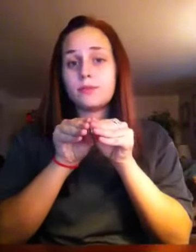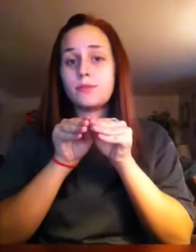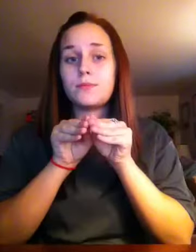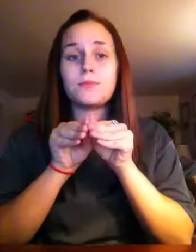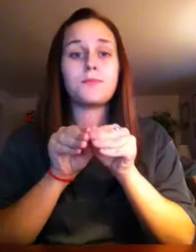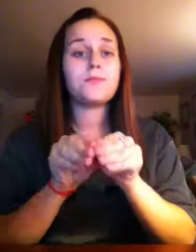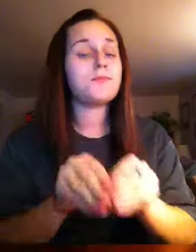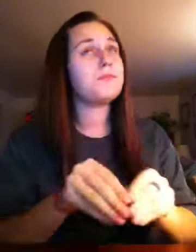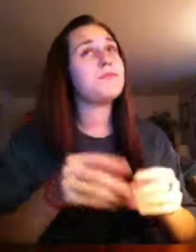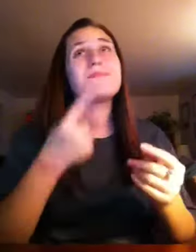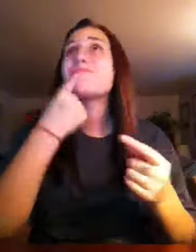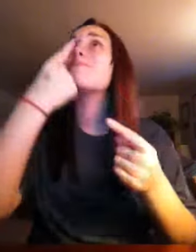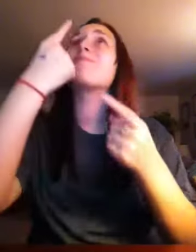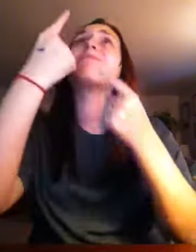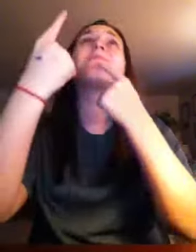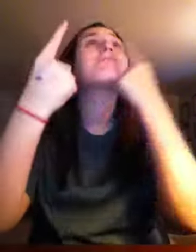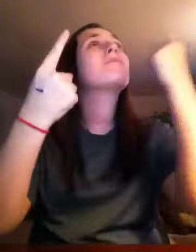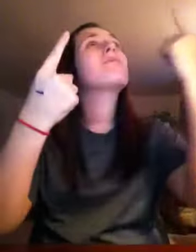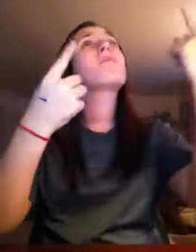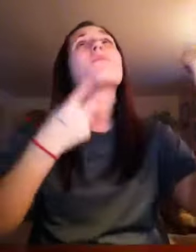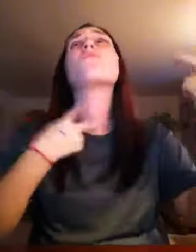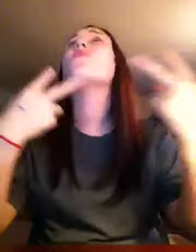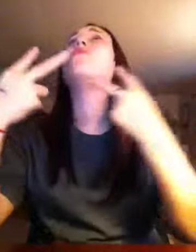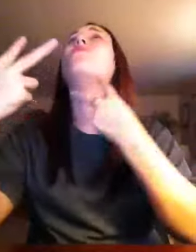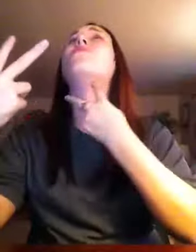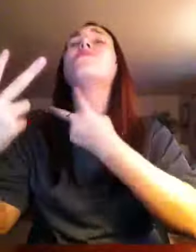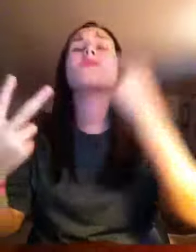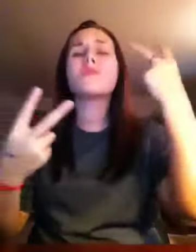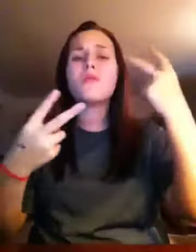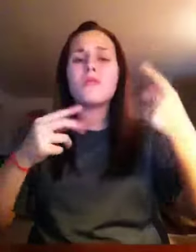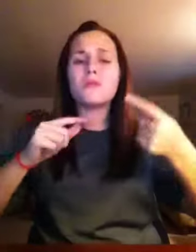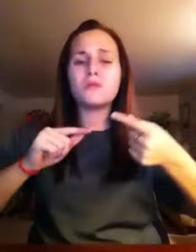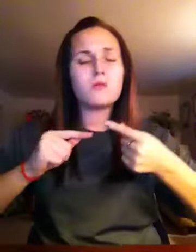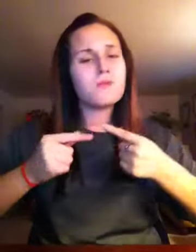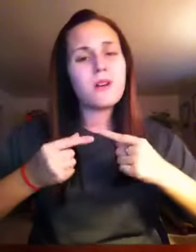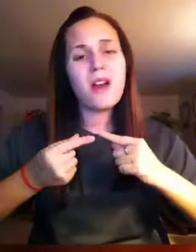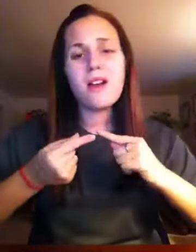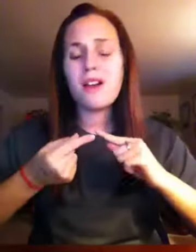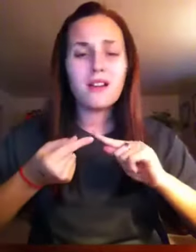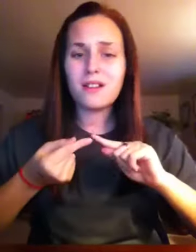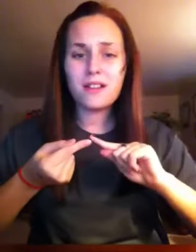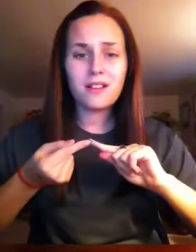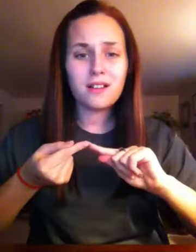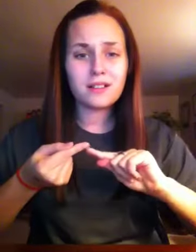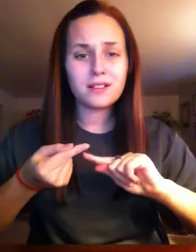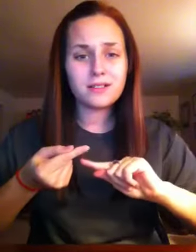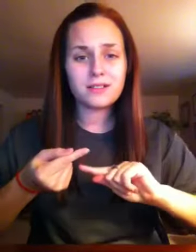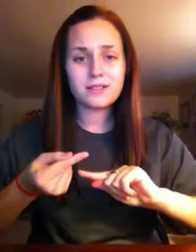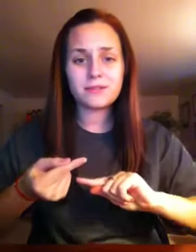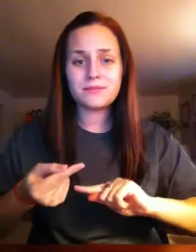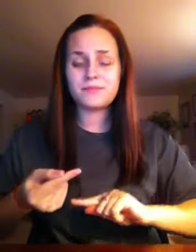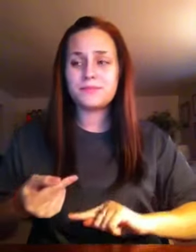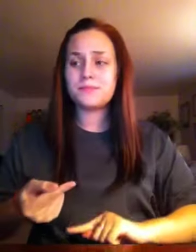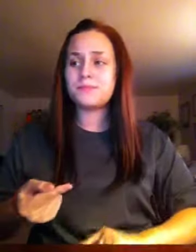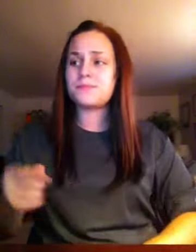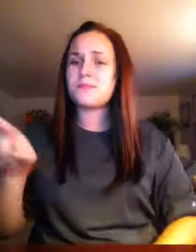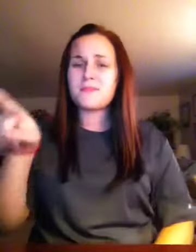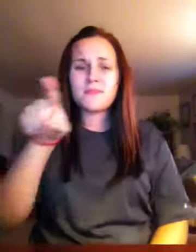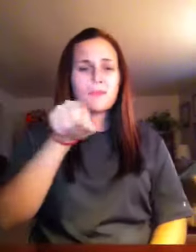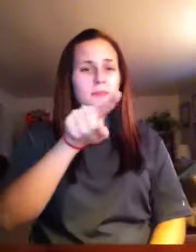I'm screaming at the sky Oh, cause it hurts so bad Everybody